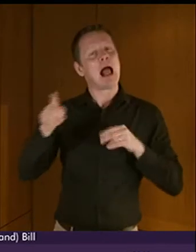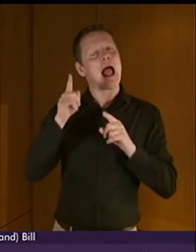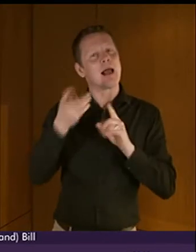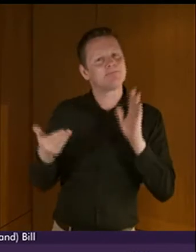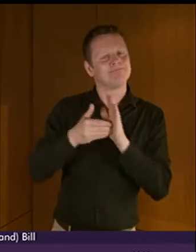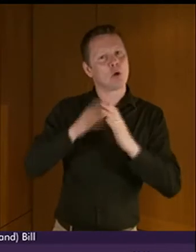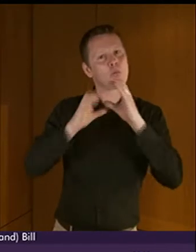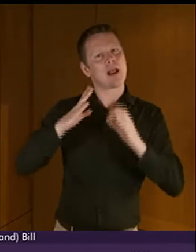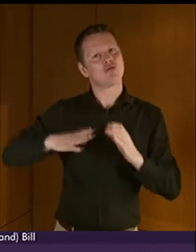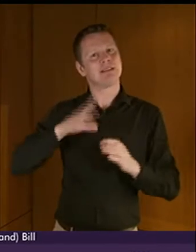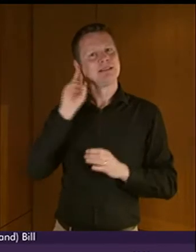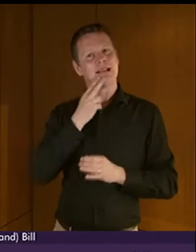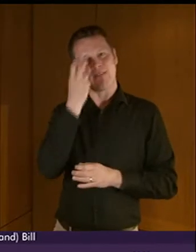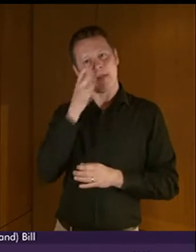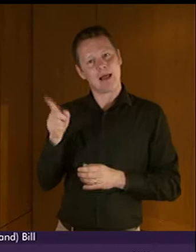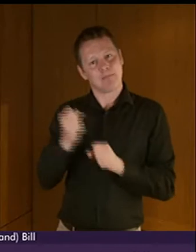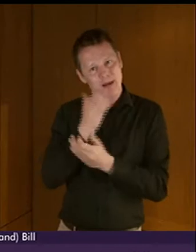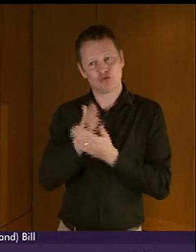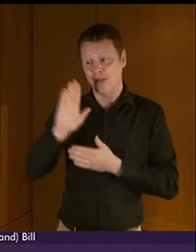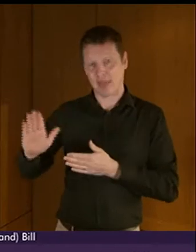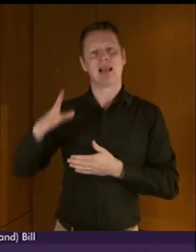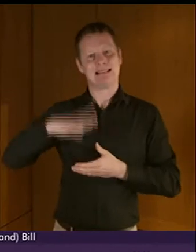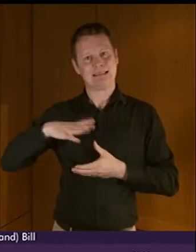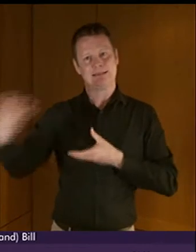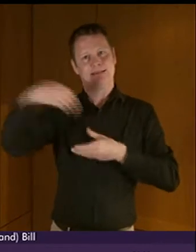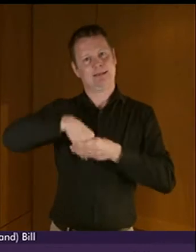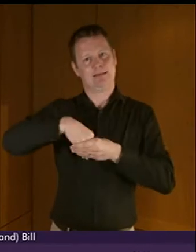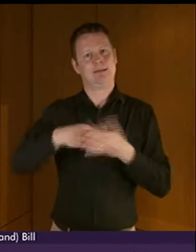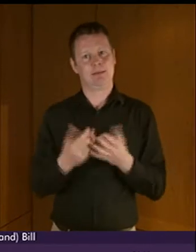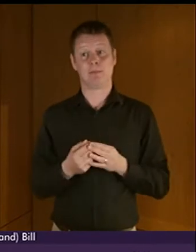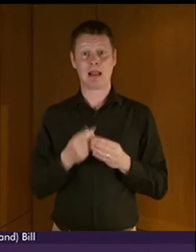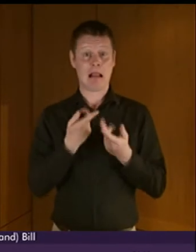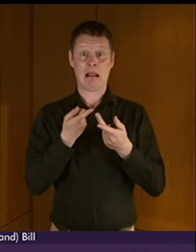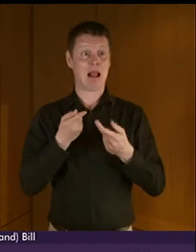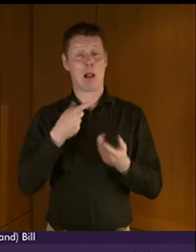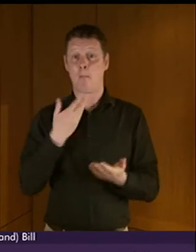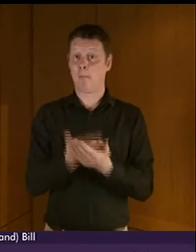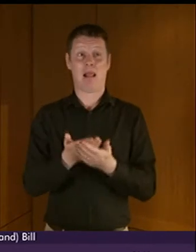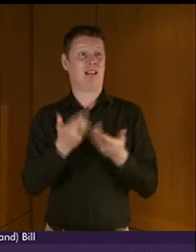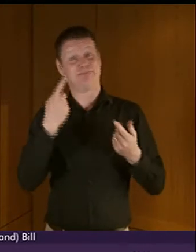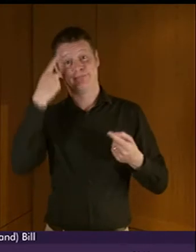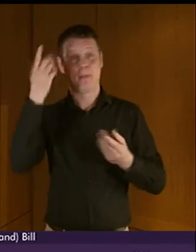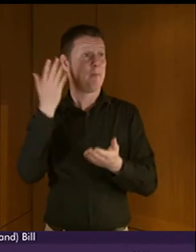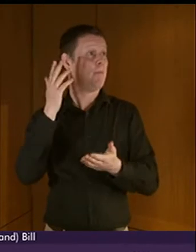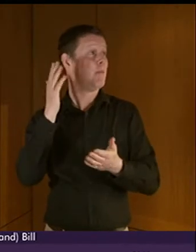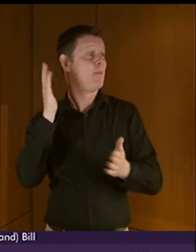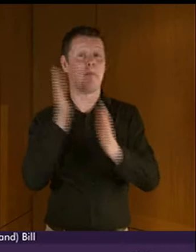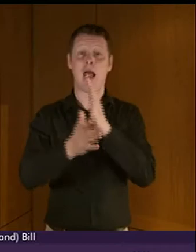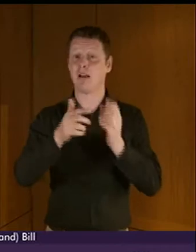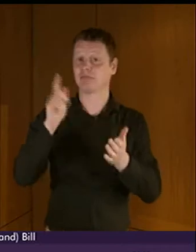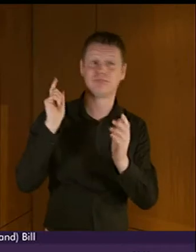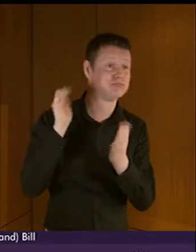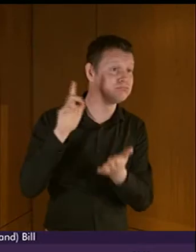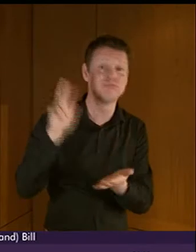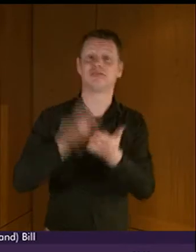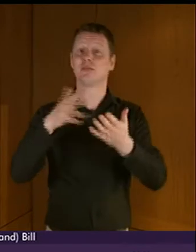and ensuring their interests are taken into account. If the bill is passed today, the Scottish Government and public authorities must ensure